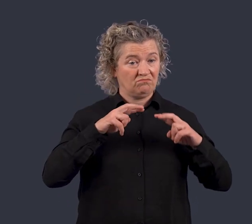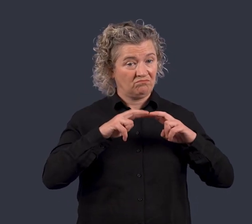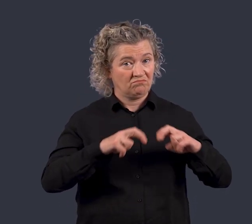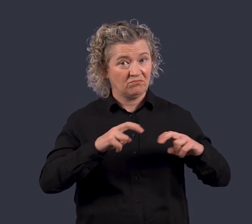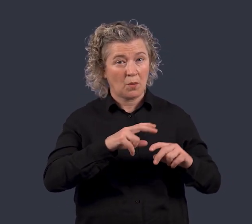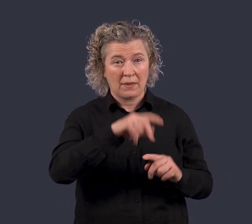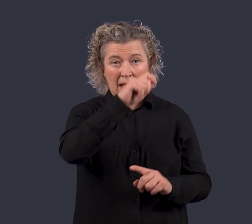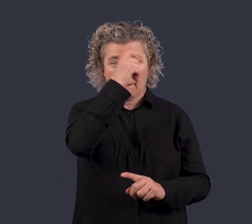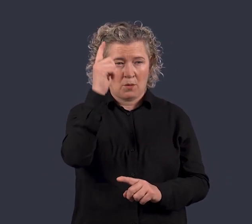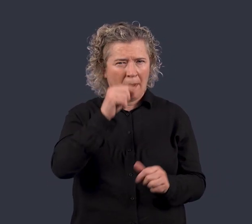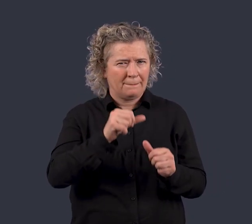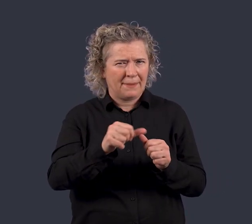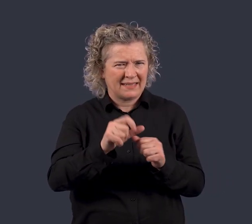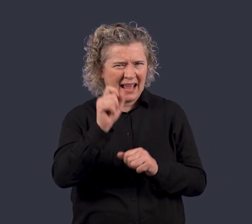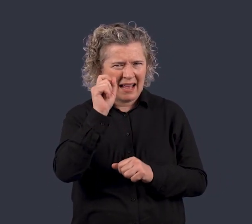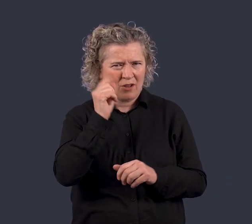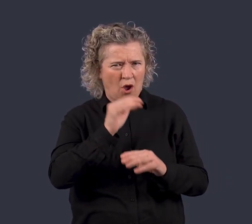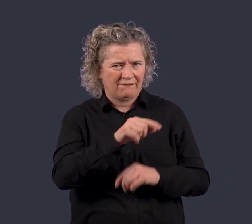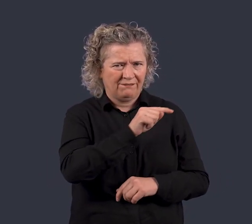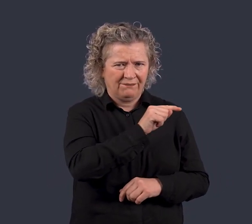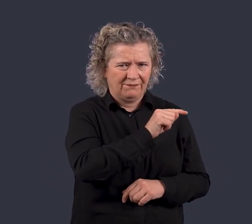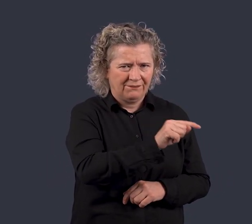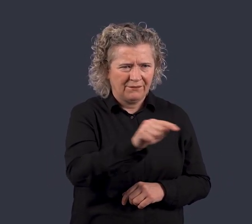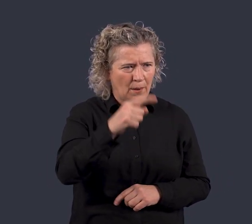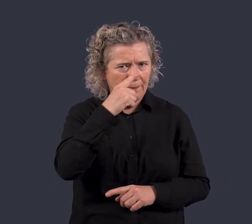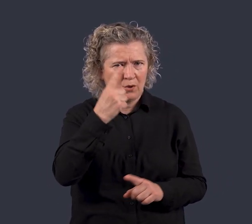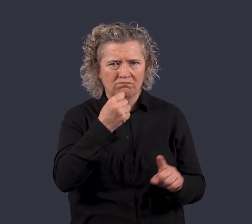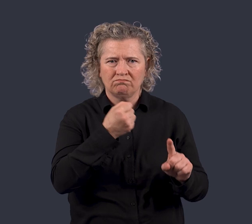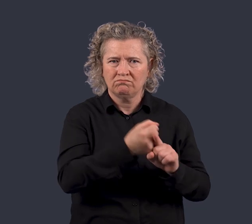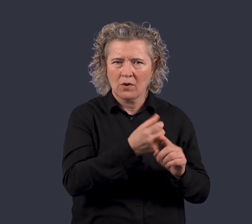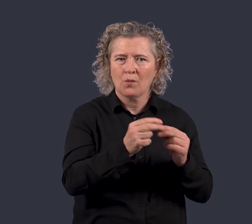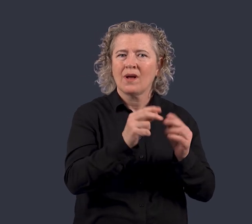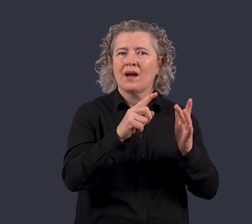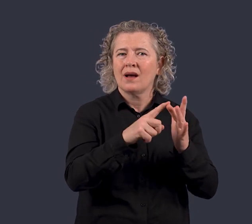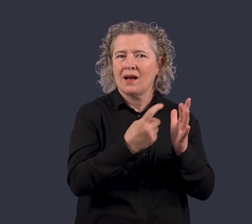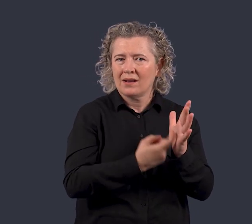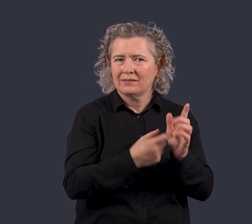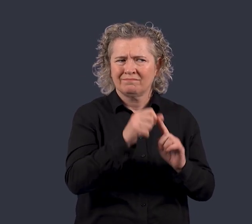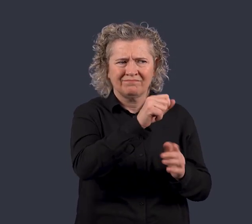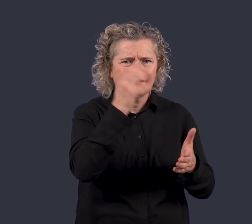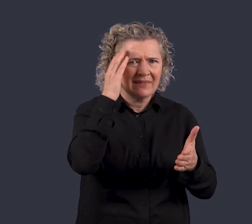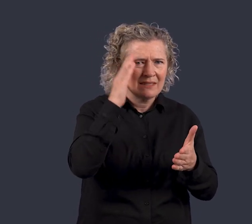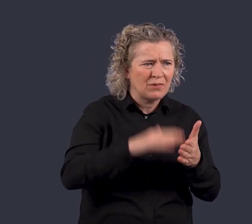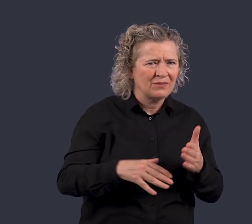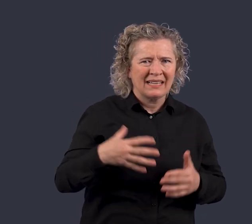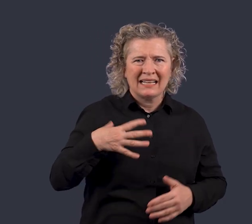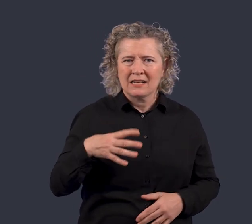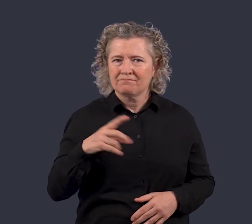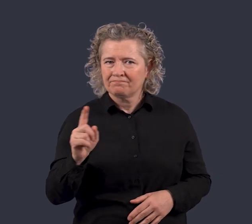We are conducting research that aims to better understand the experiences and needs of individuals impacted